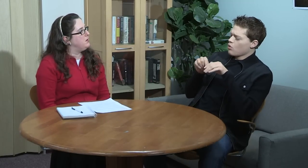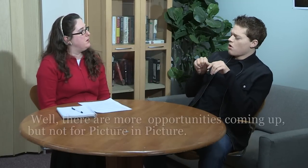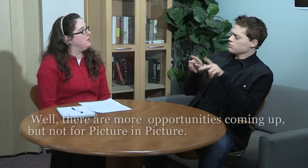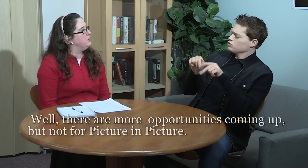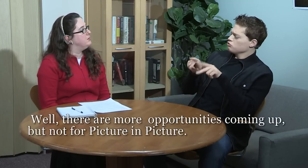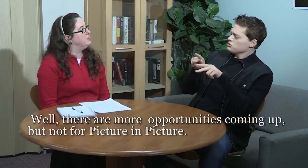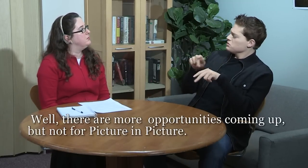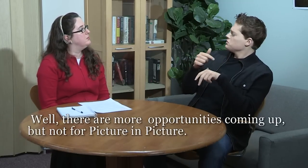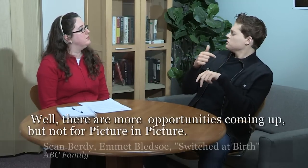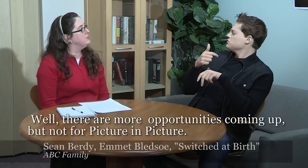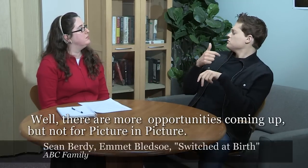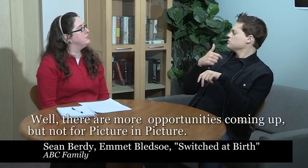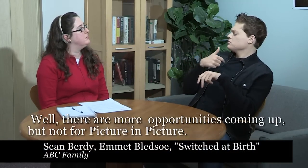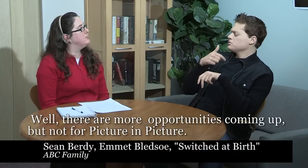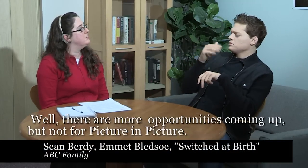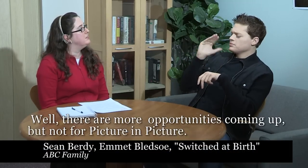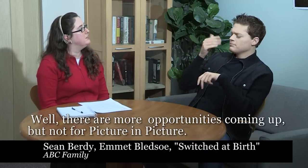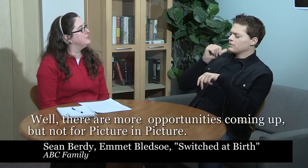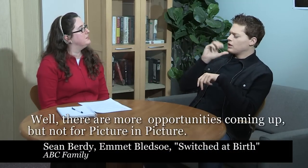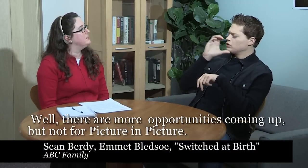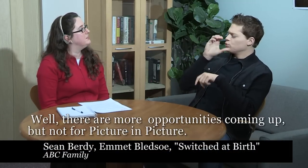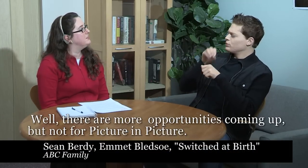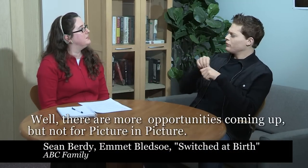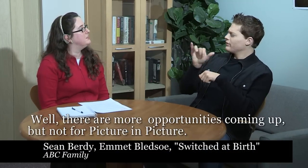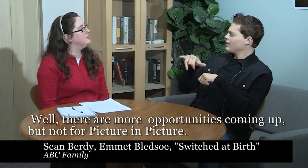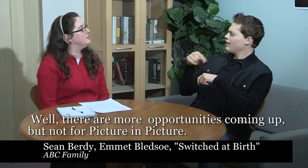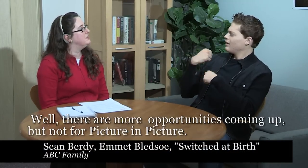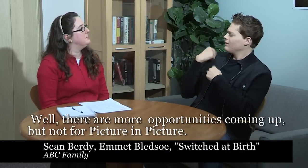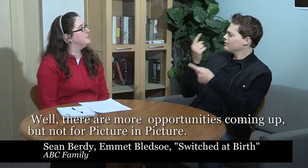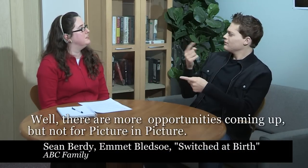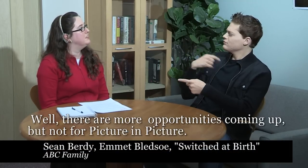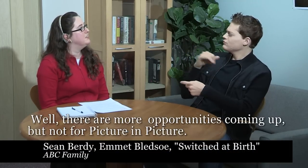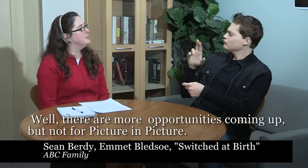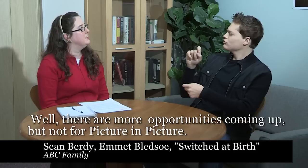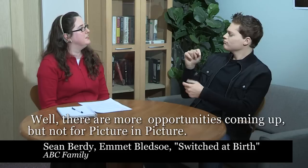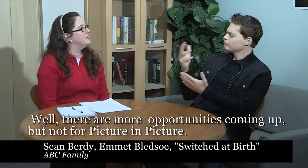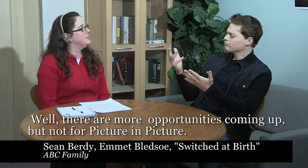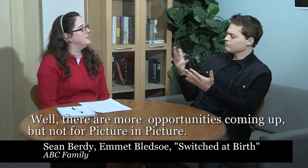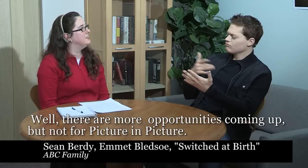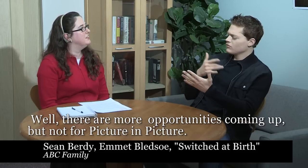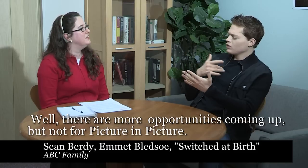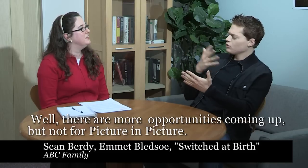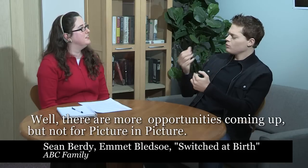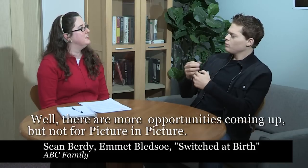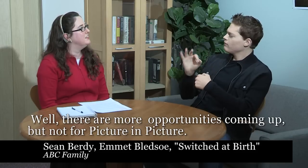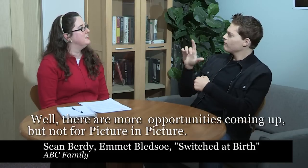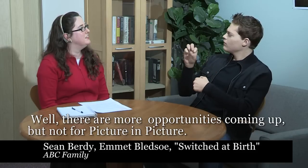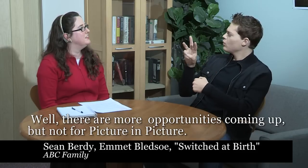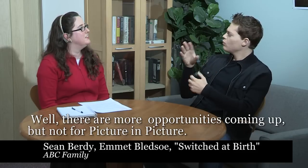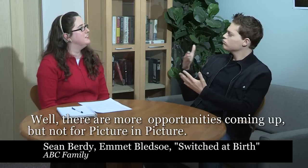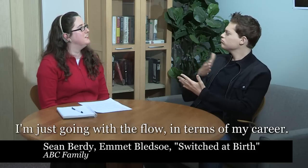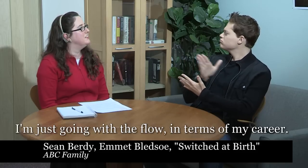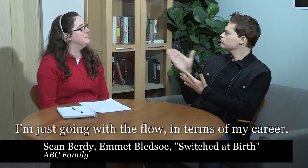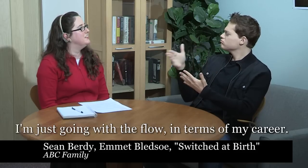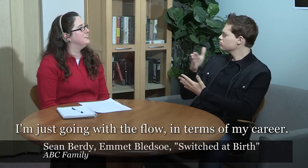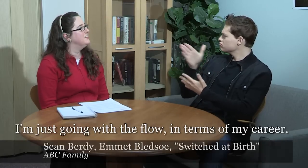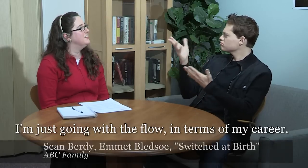Well, there are more opportunities coming up, but not so much with the picture-in-picture. I'm just going with the flow